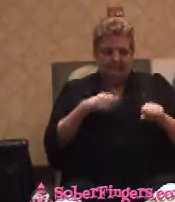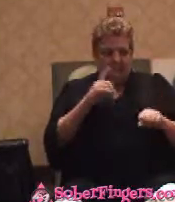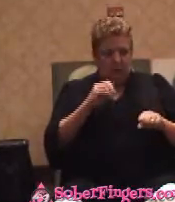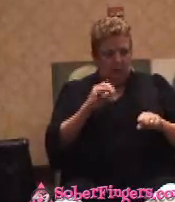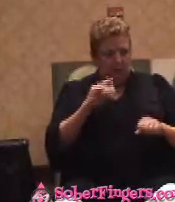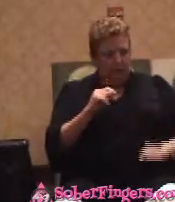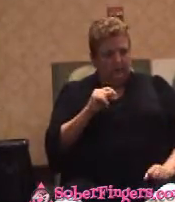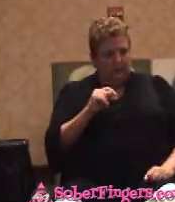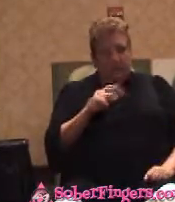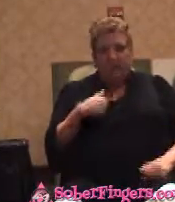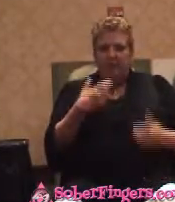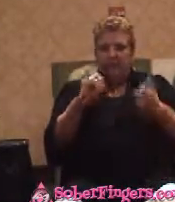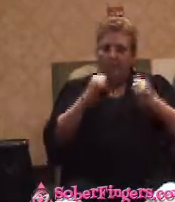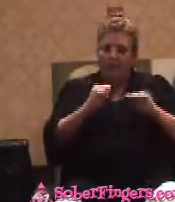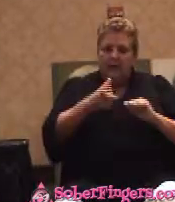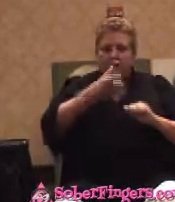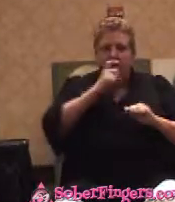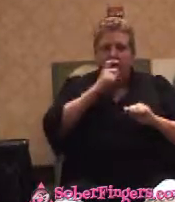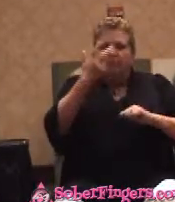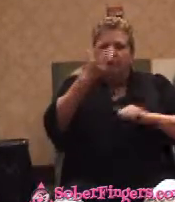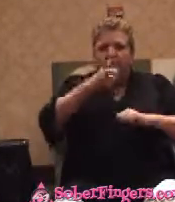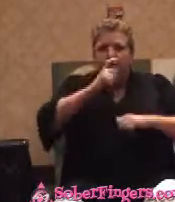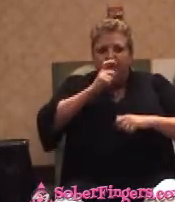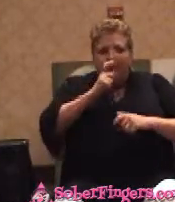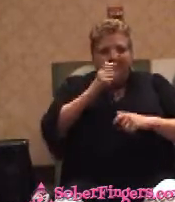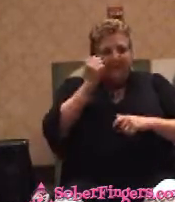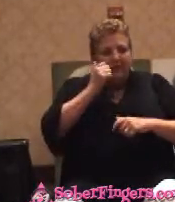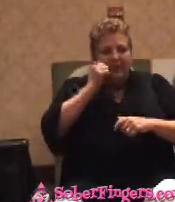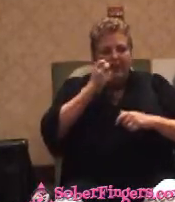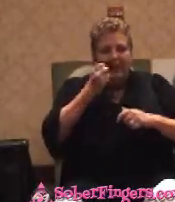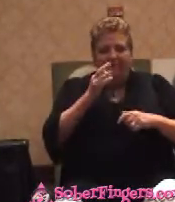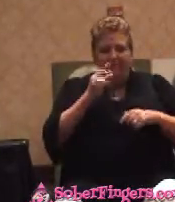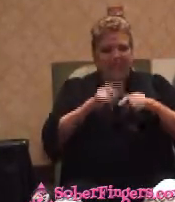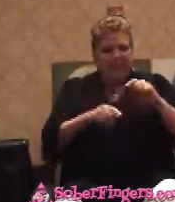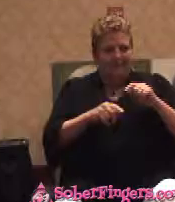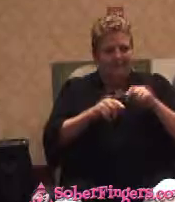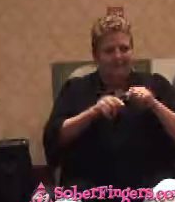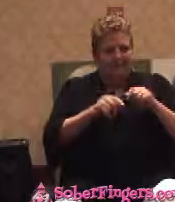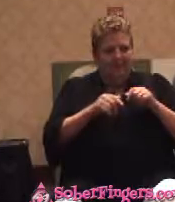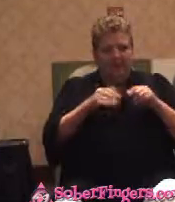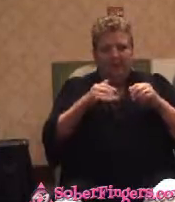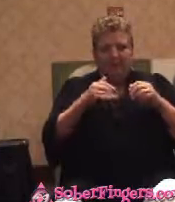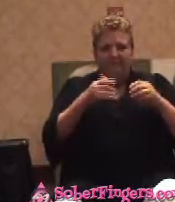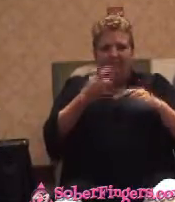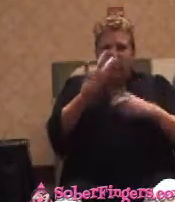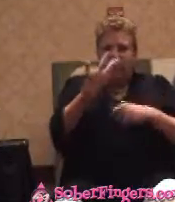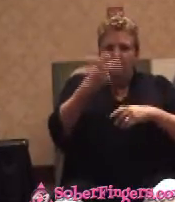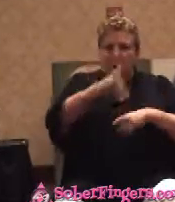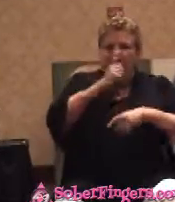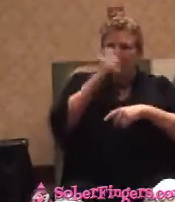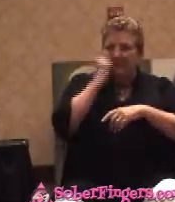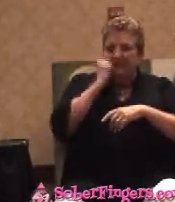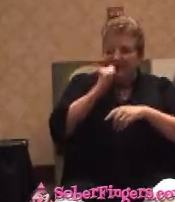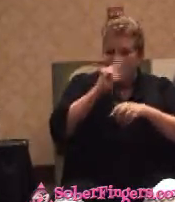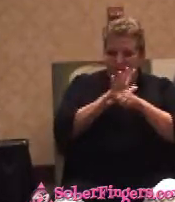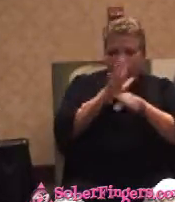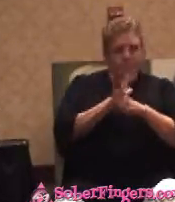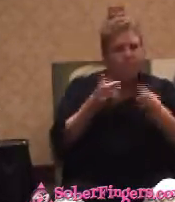along on three drinks a day. If you can't get along on three drinks a day, how are you going to do on nothing? Not well. So I